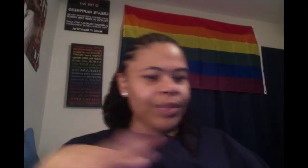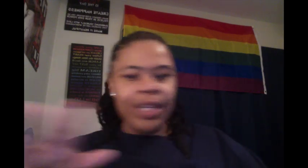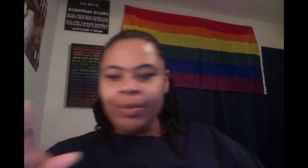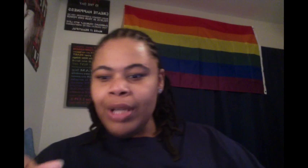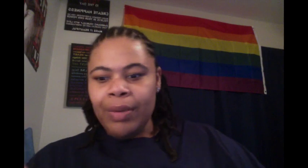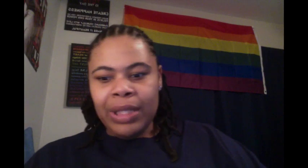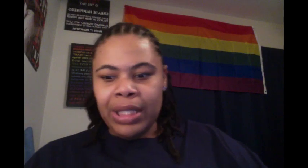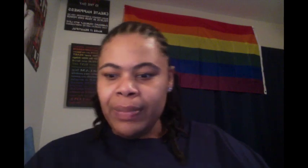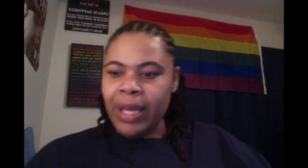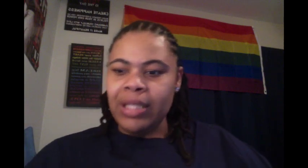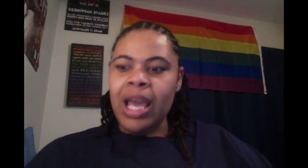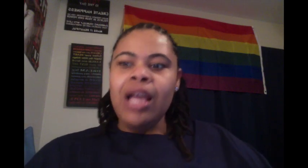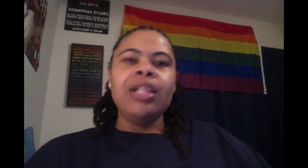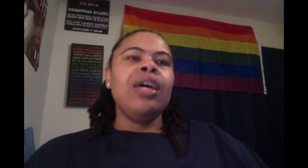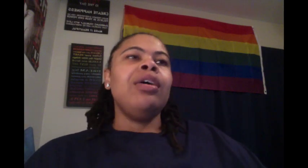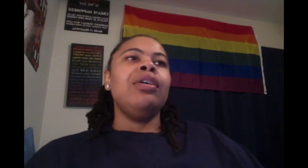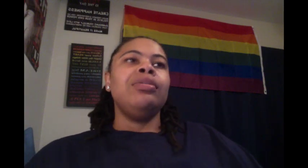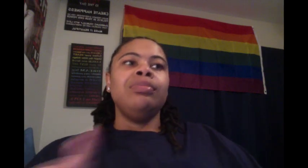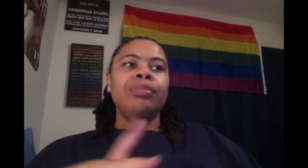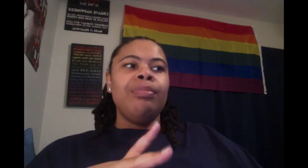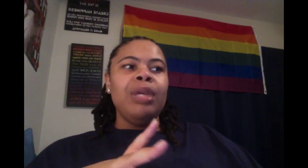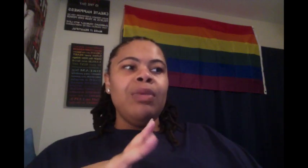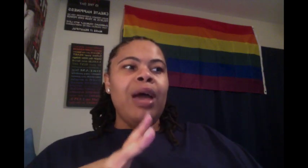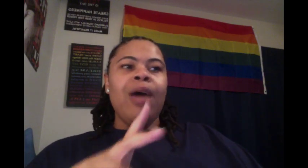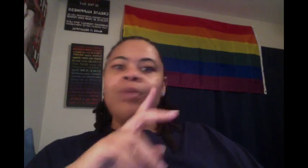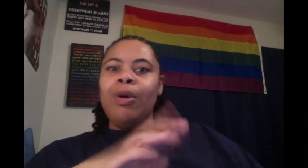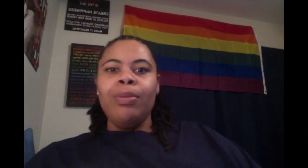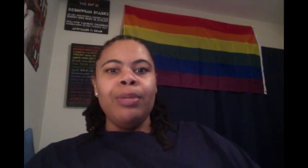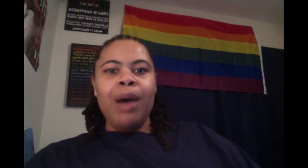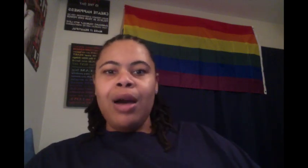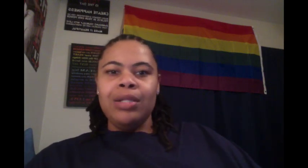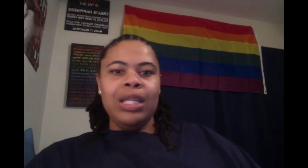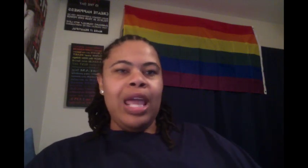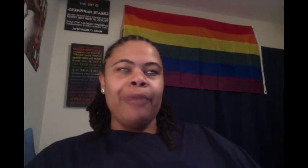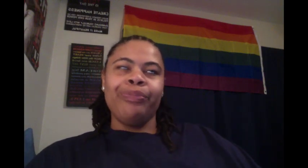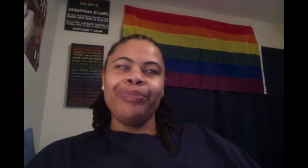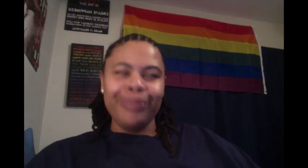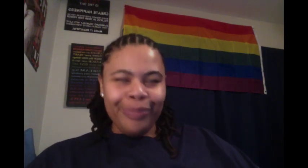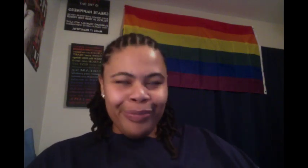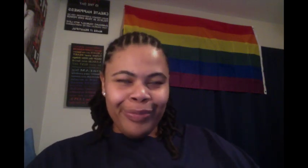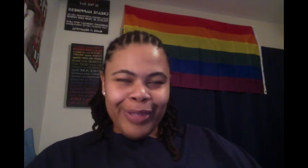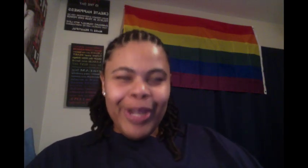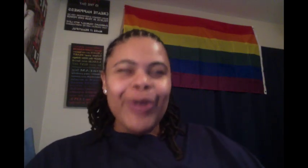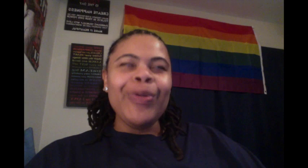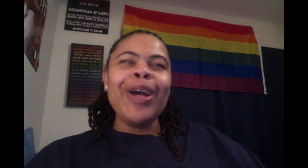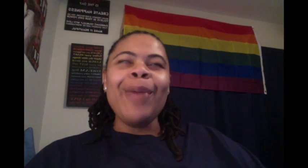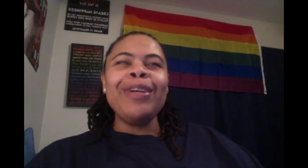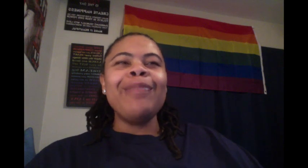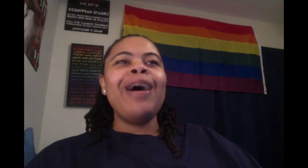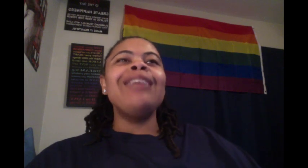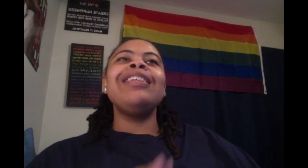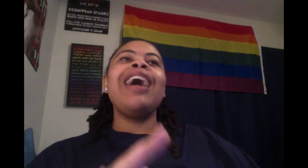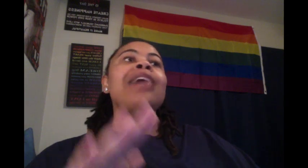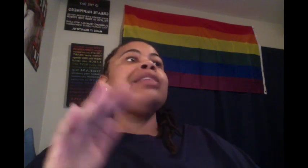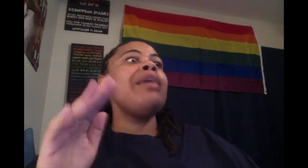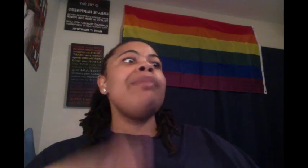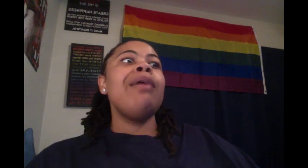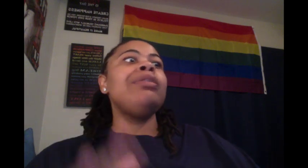Here we go with this mess. Meanwhile, we're going to put a pause in that. We're going to put a pause in that. I said, Barry, your